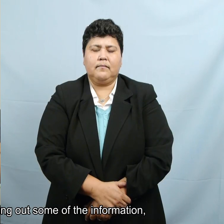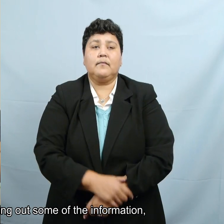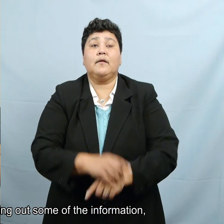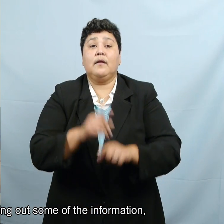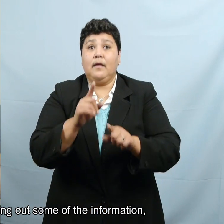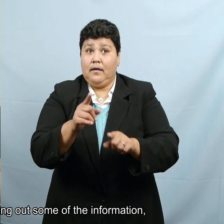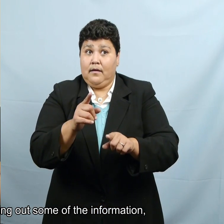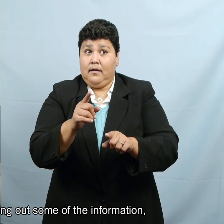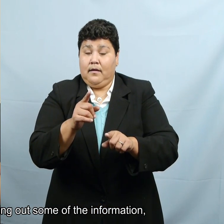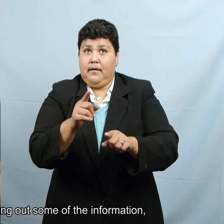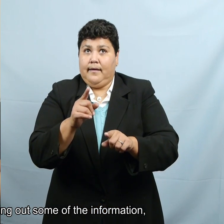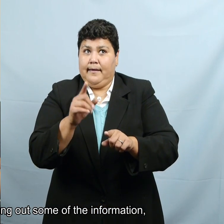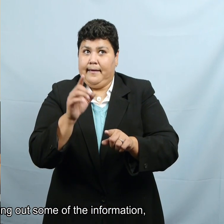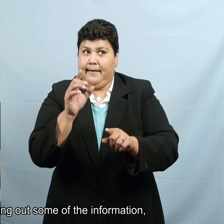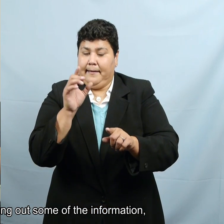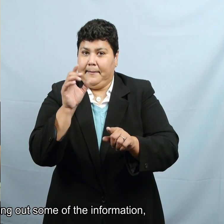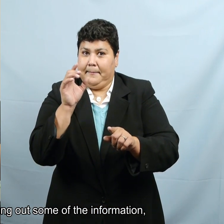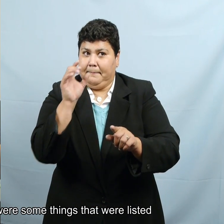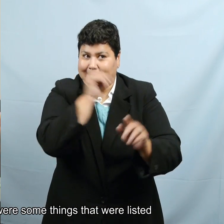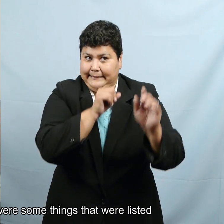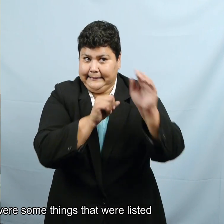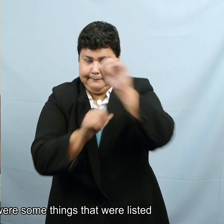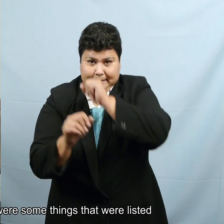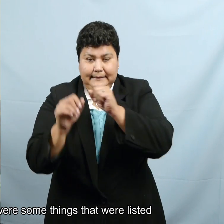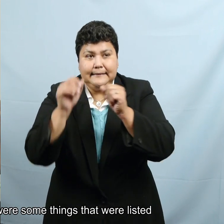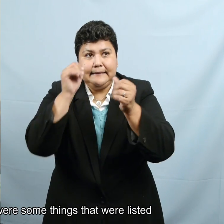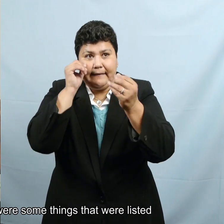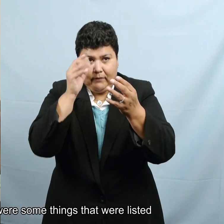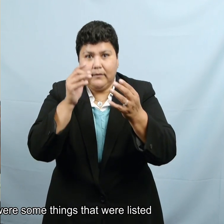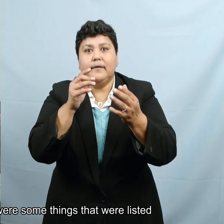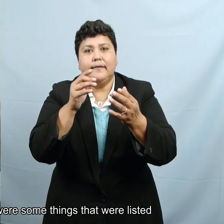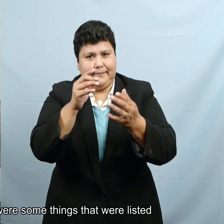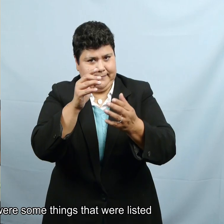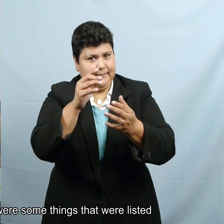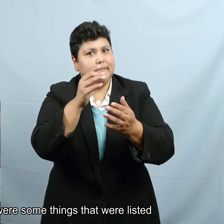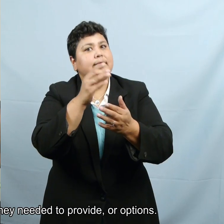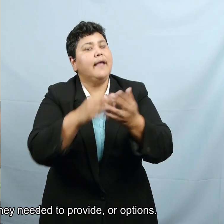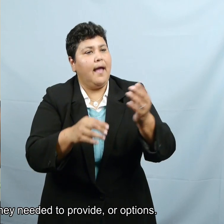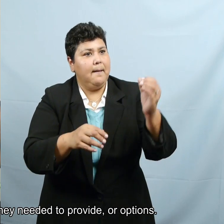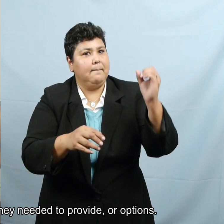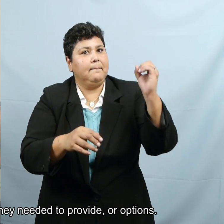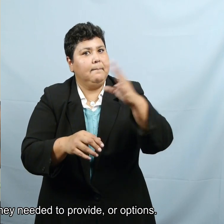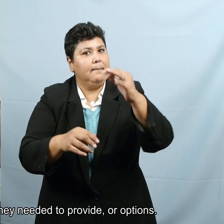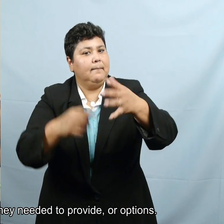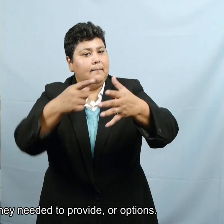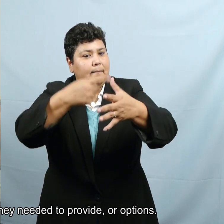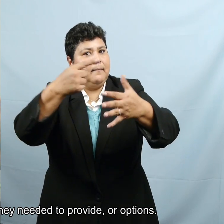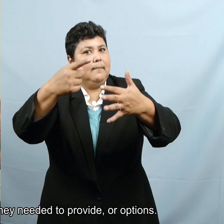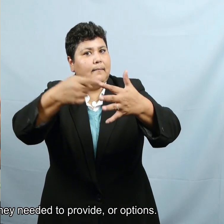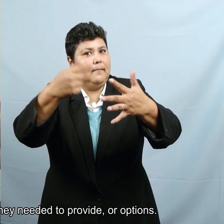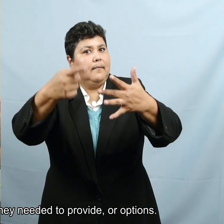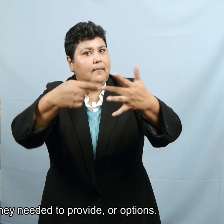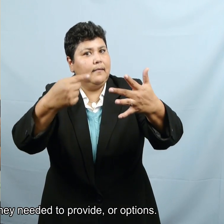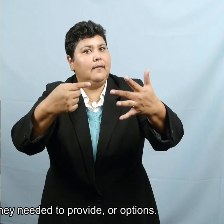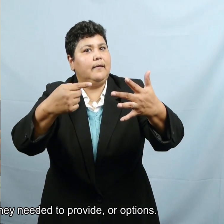So about missing out some of the information because there was some things that were listed as far as things that they needed to provide